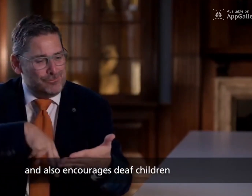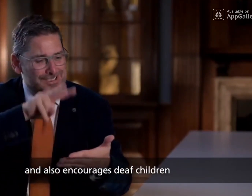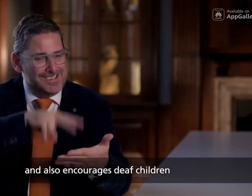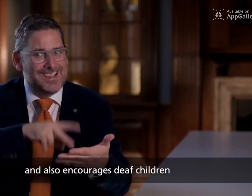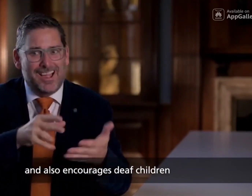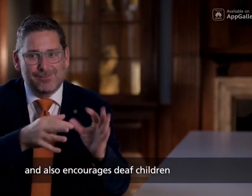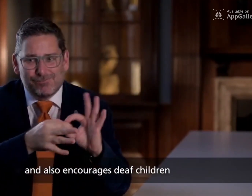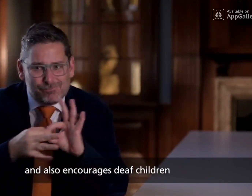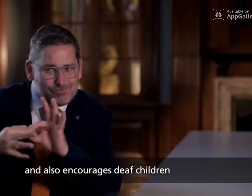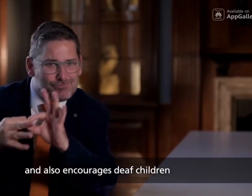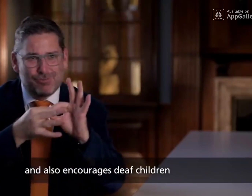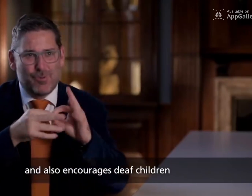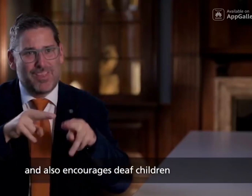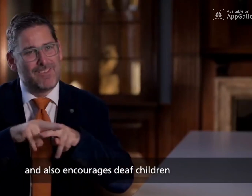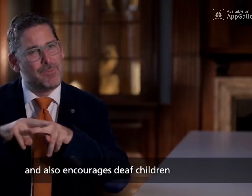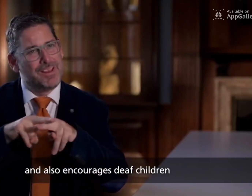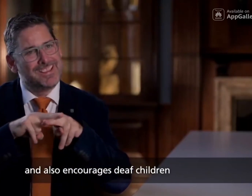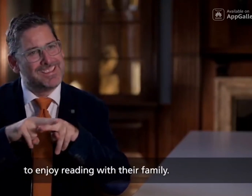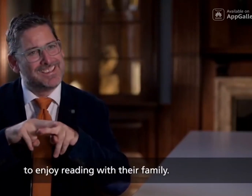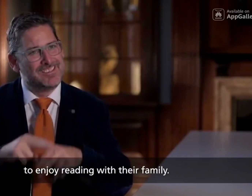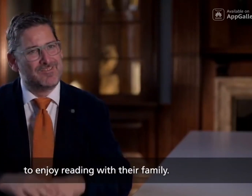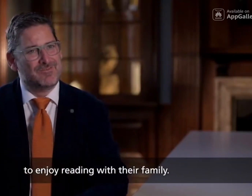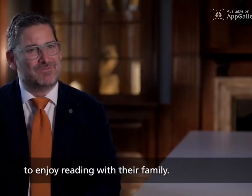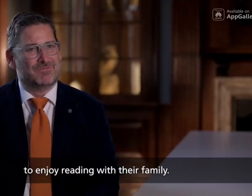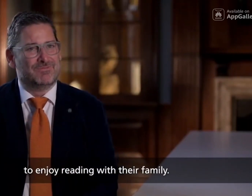And also encourages deaf children to enjoy reading with their family.